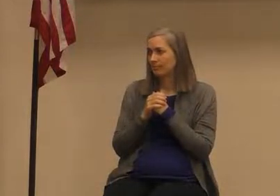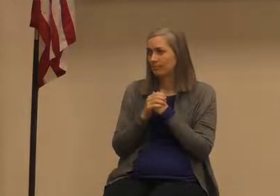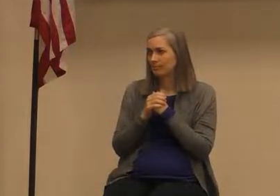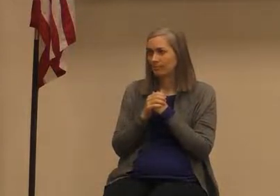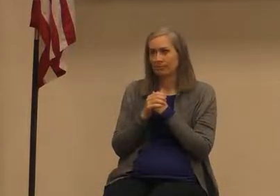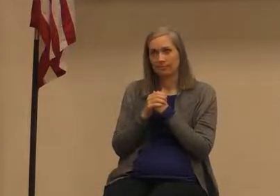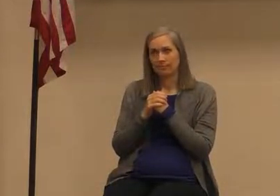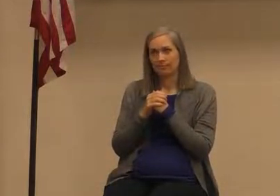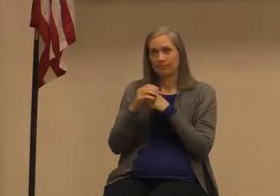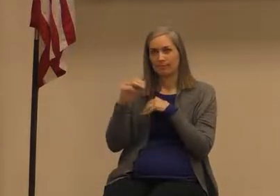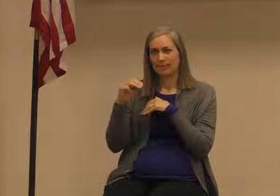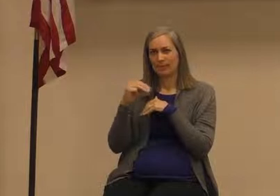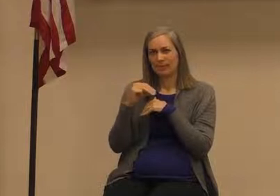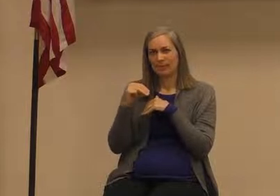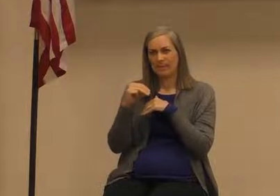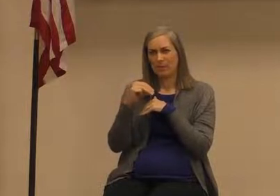moment